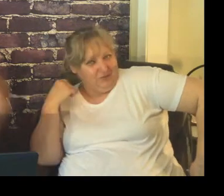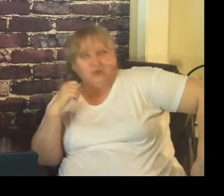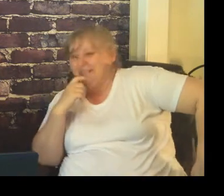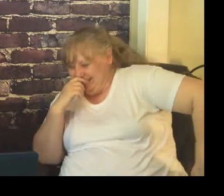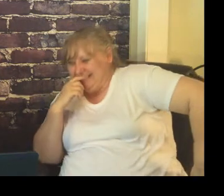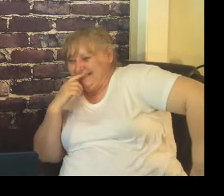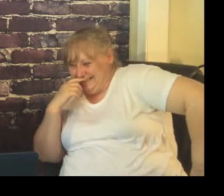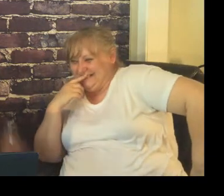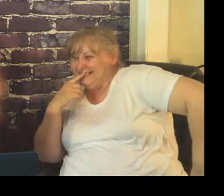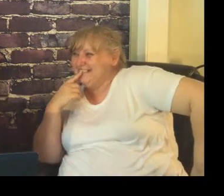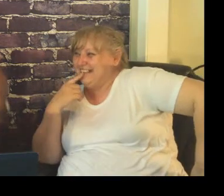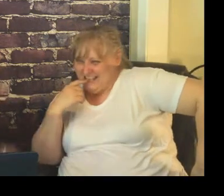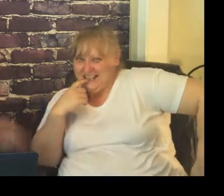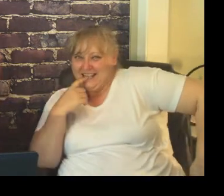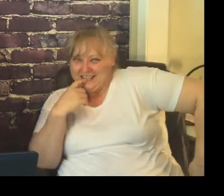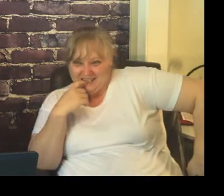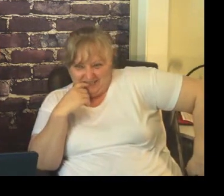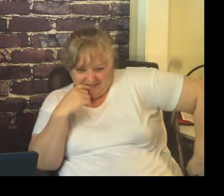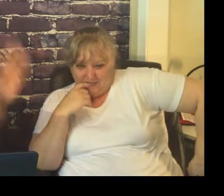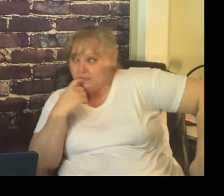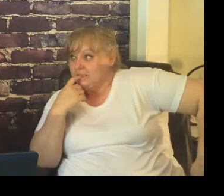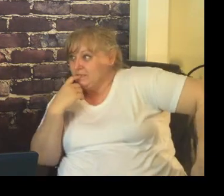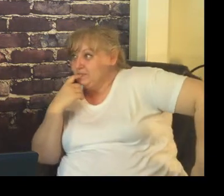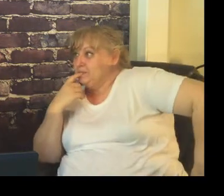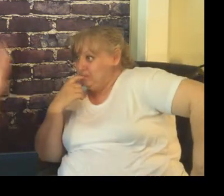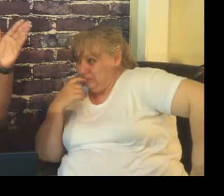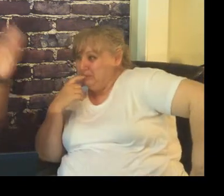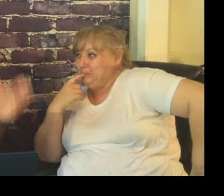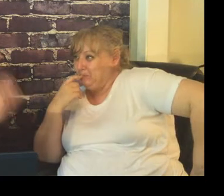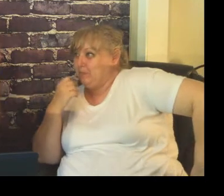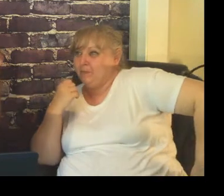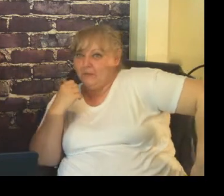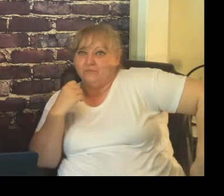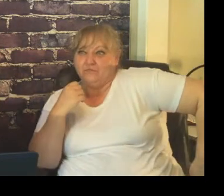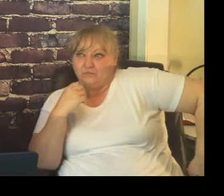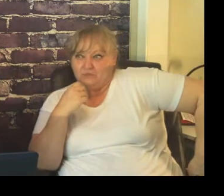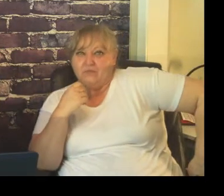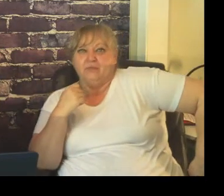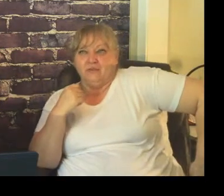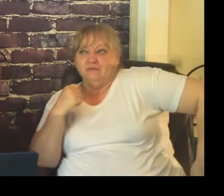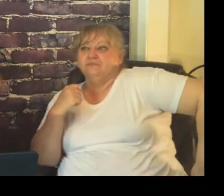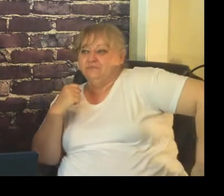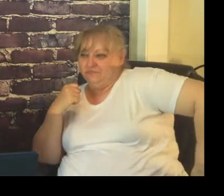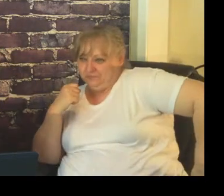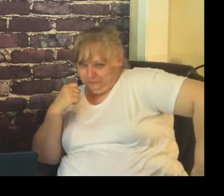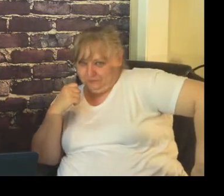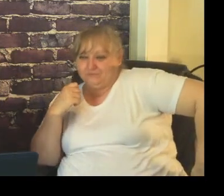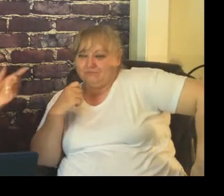the board good morning read the board well the screen or whatever and I would just have one put your poop bag away two three